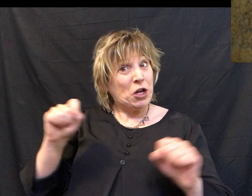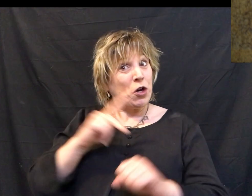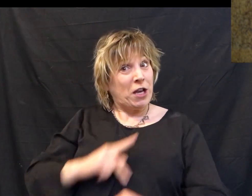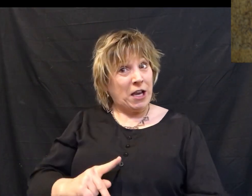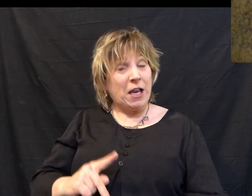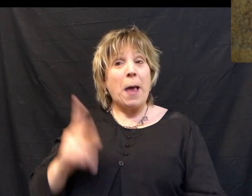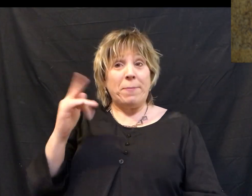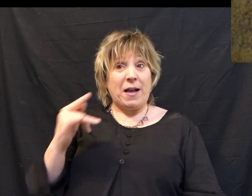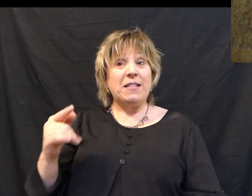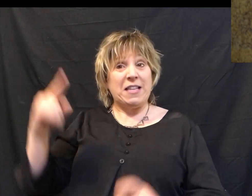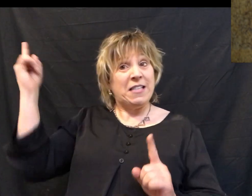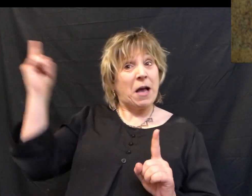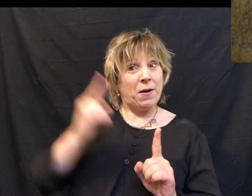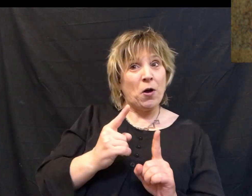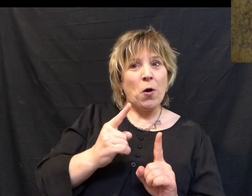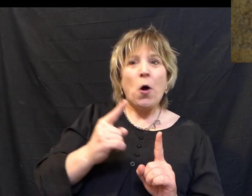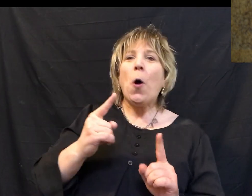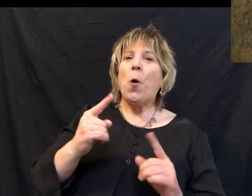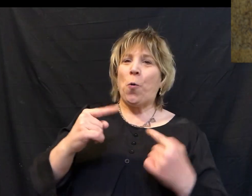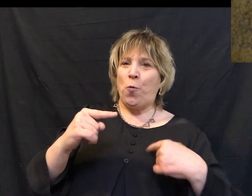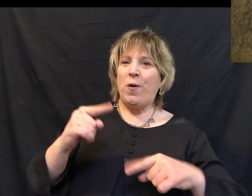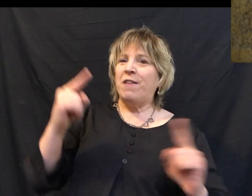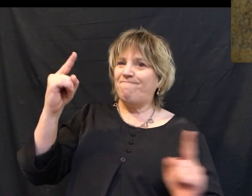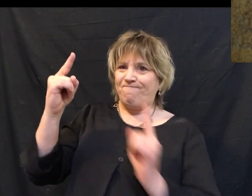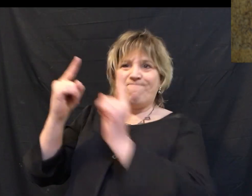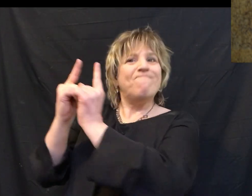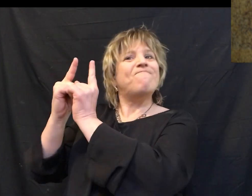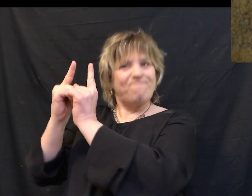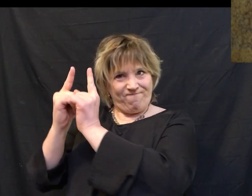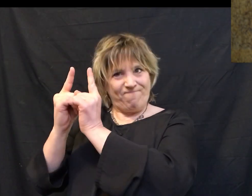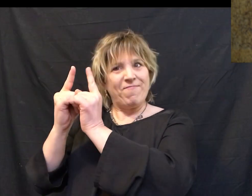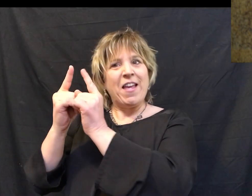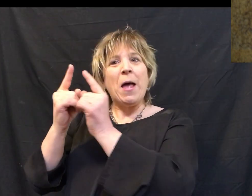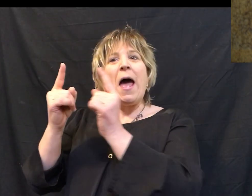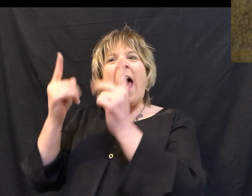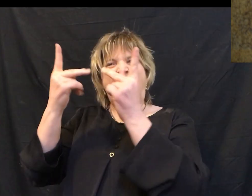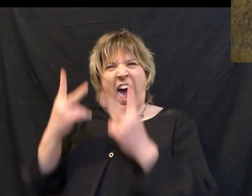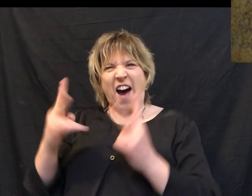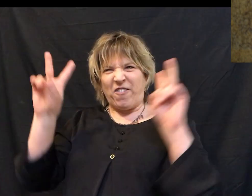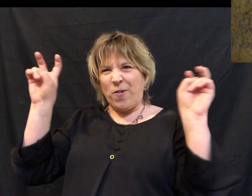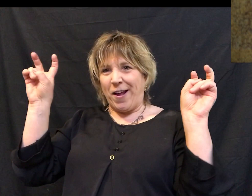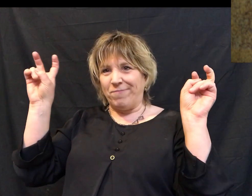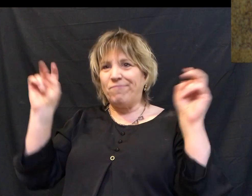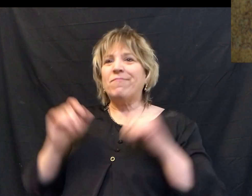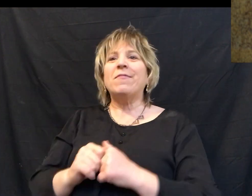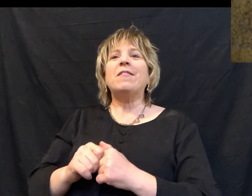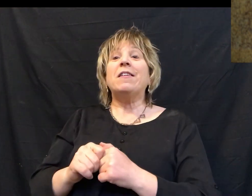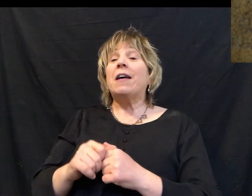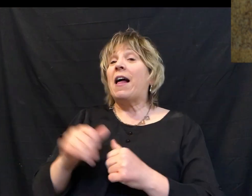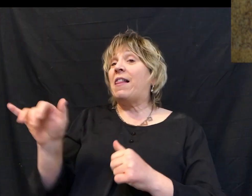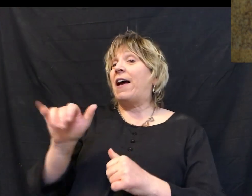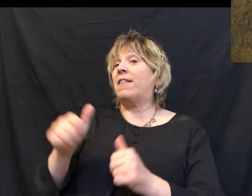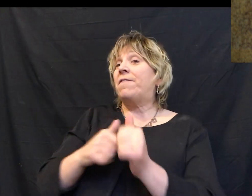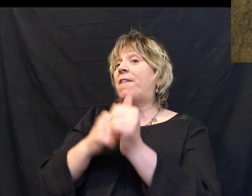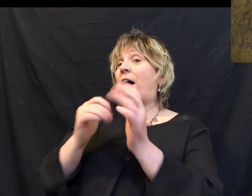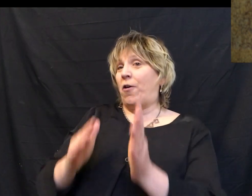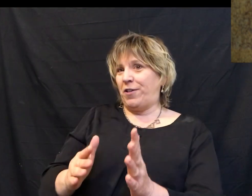a secure king. And because he's coming to us, we can go to him. We can meet him halfway, if you will, just like his followers